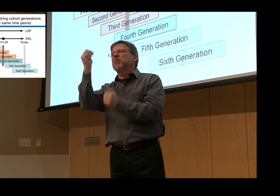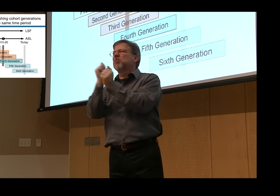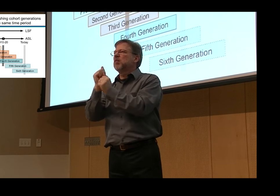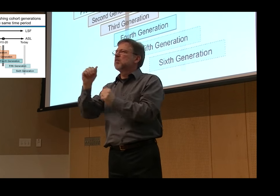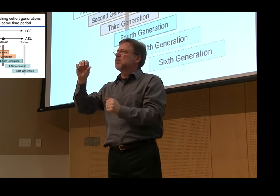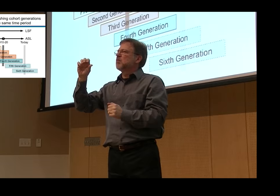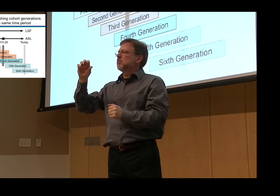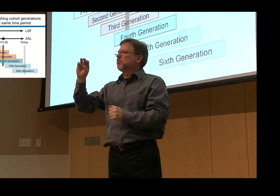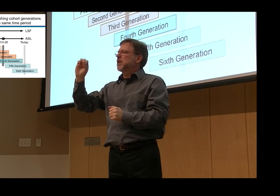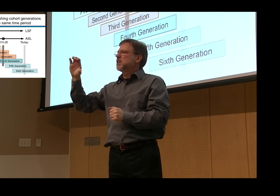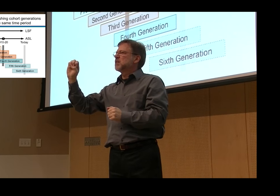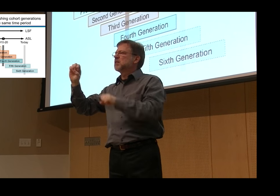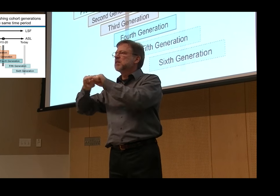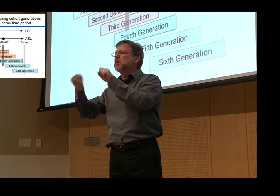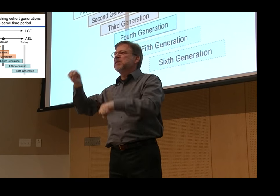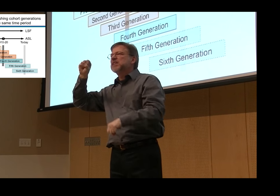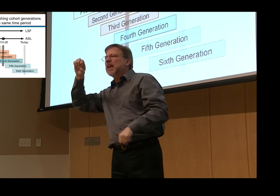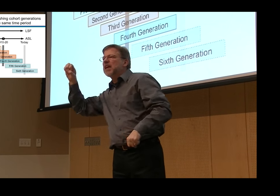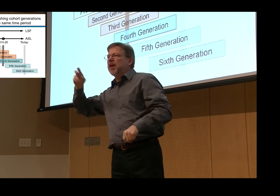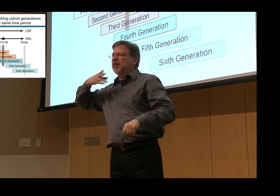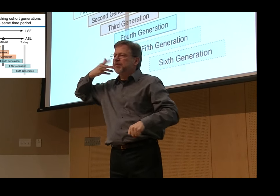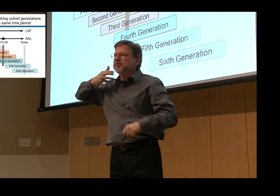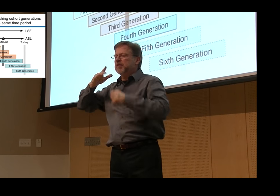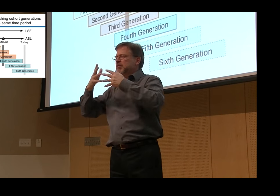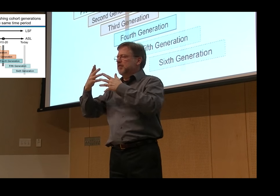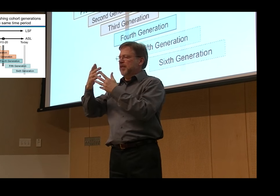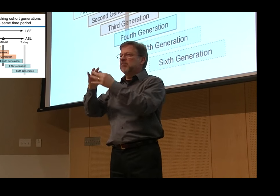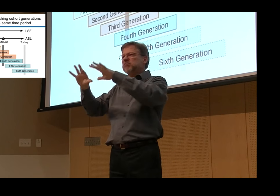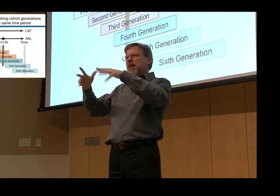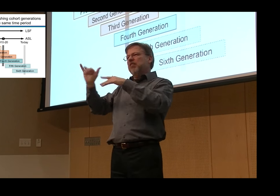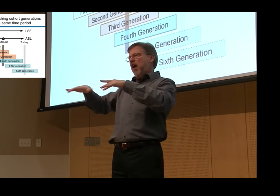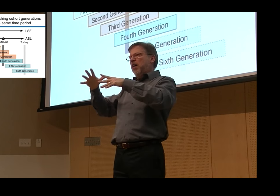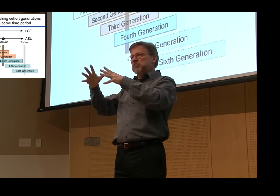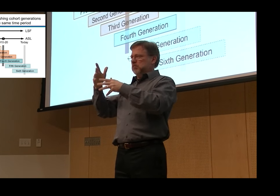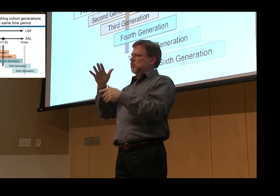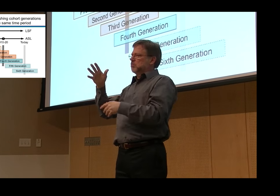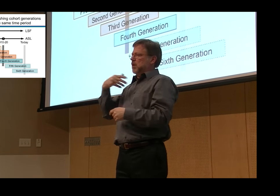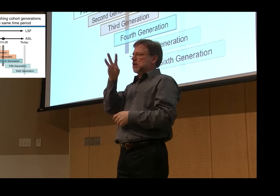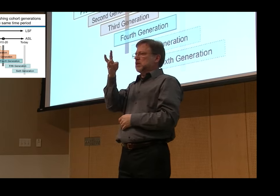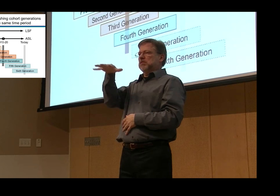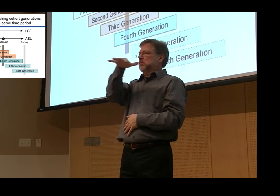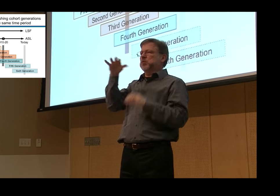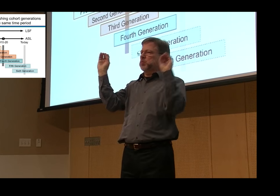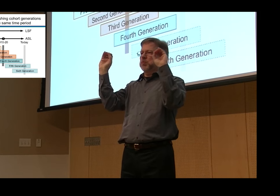our modern ASL and older forms of ASL that were connected to French Sign Language or LSF.